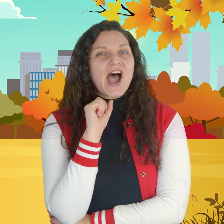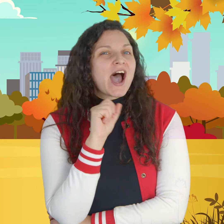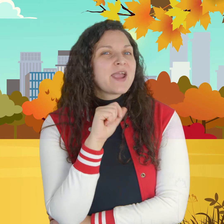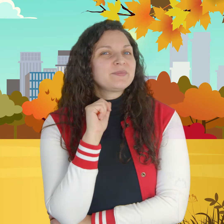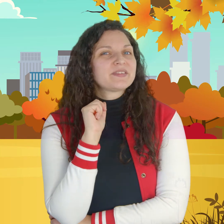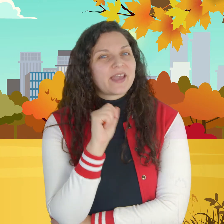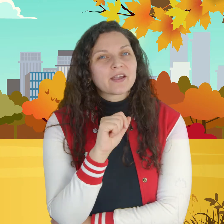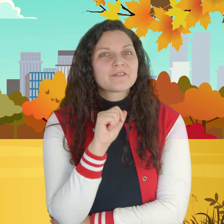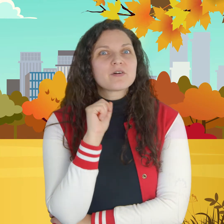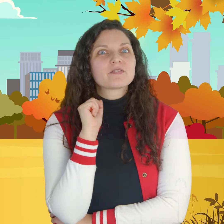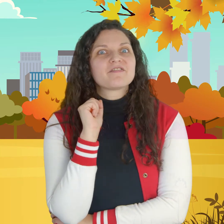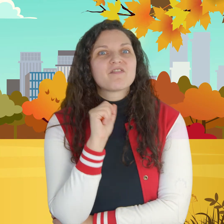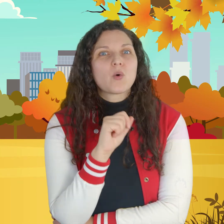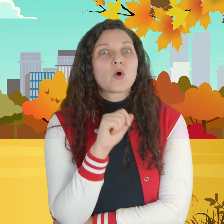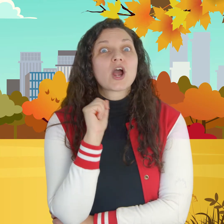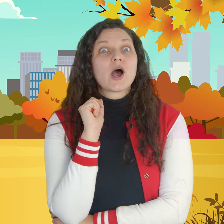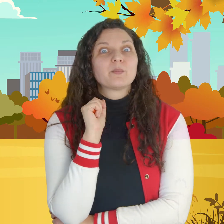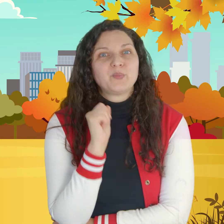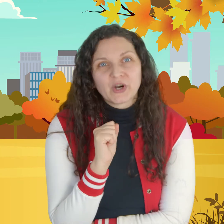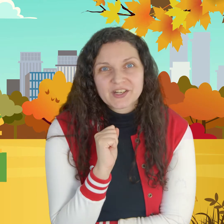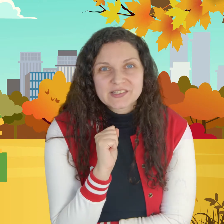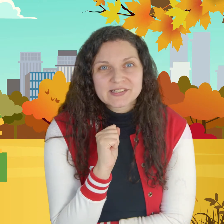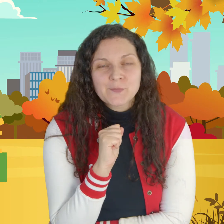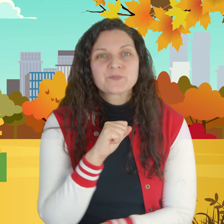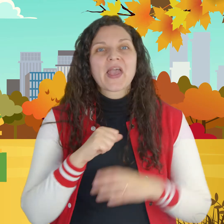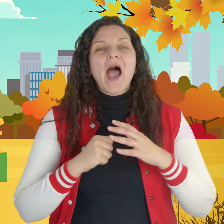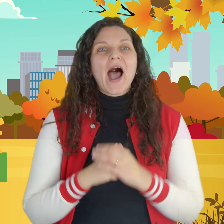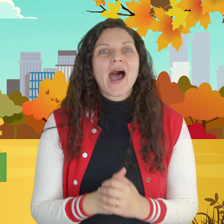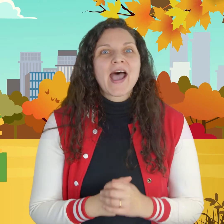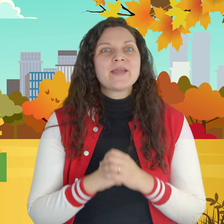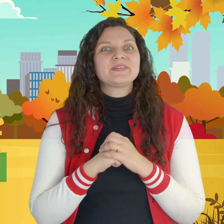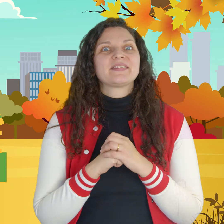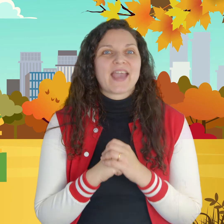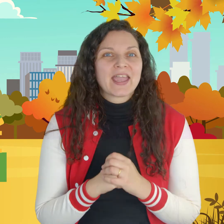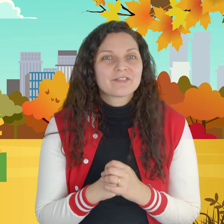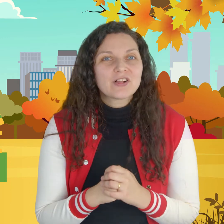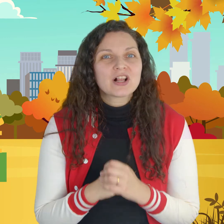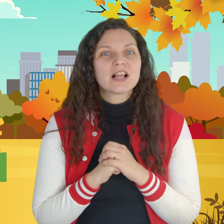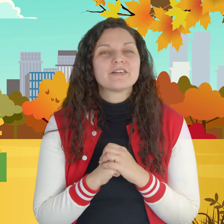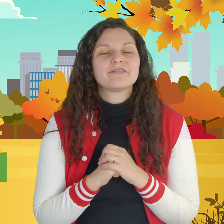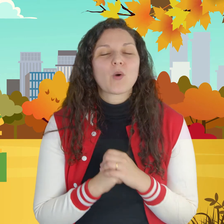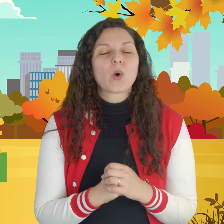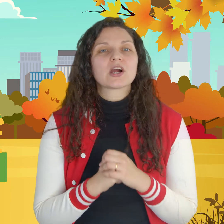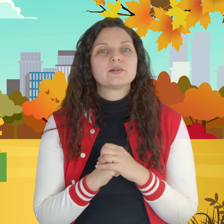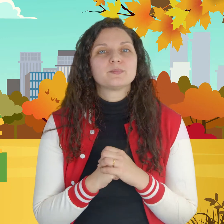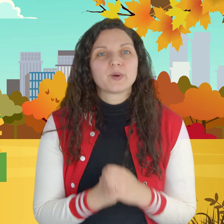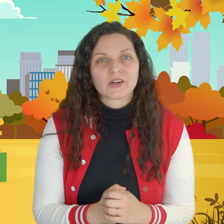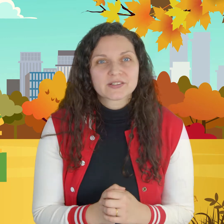I'm thankful for books I'm thankful for books